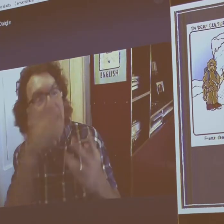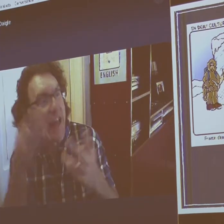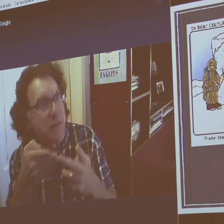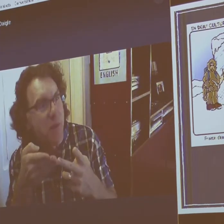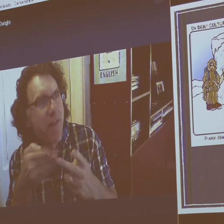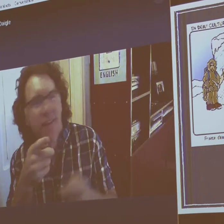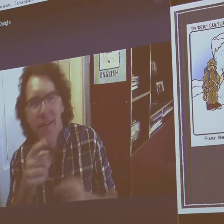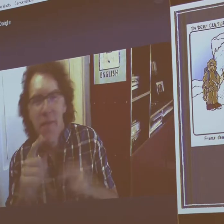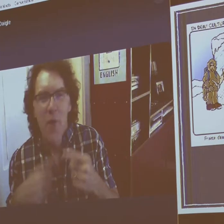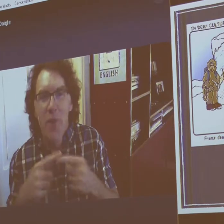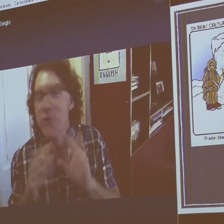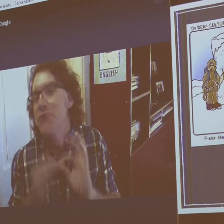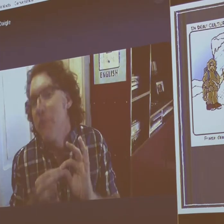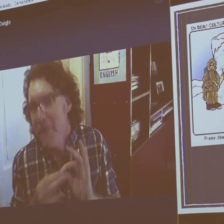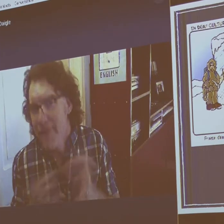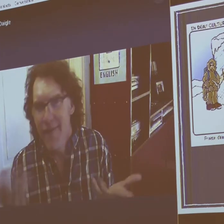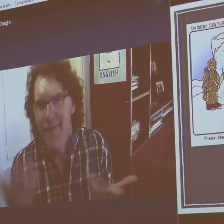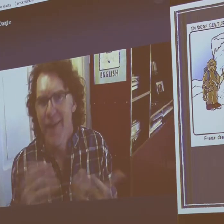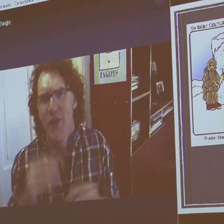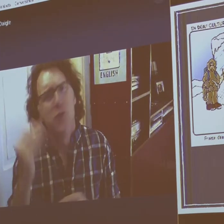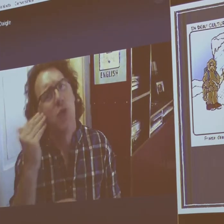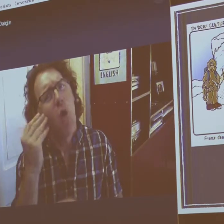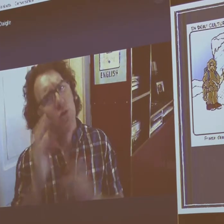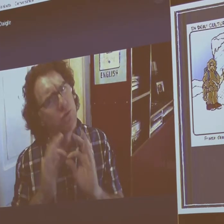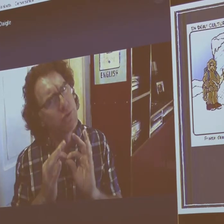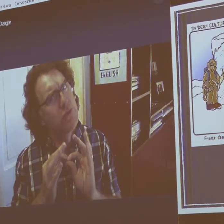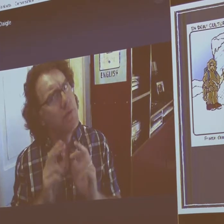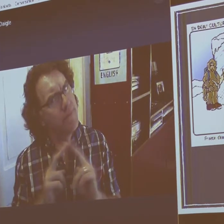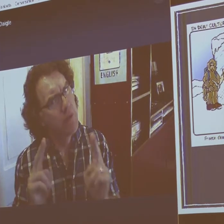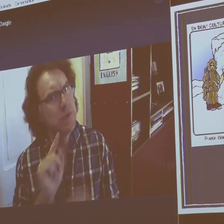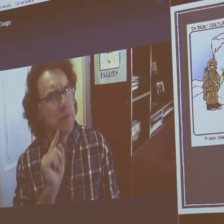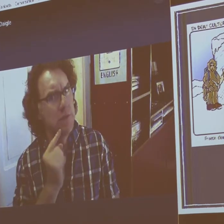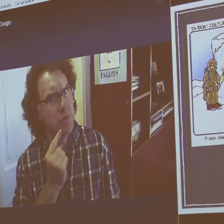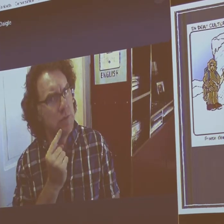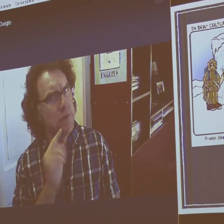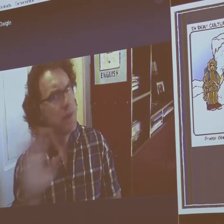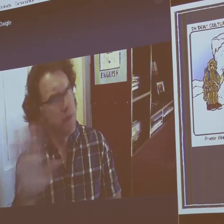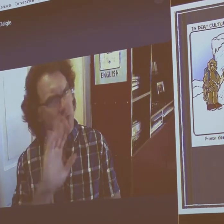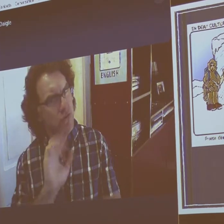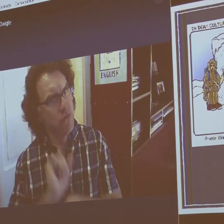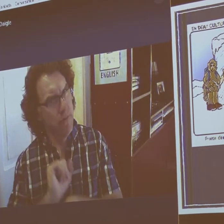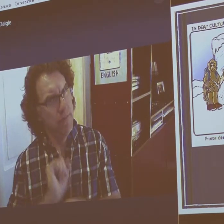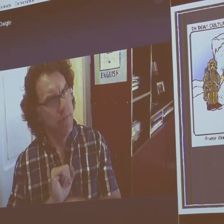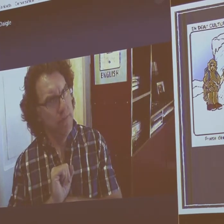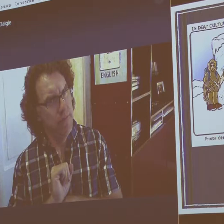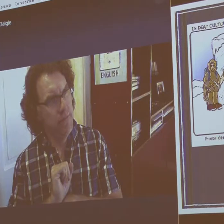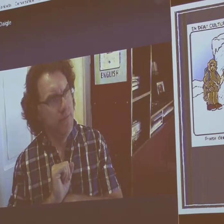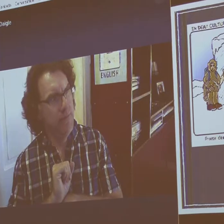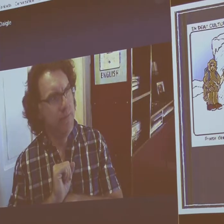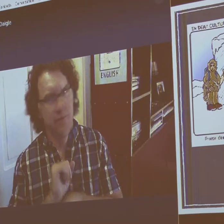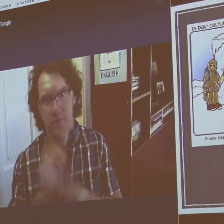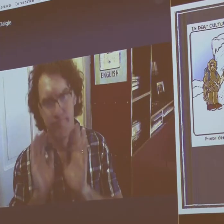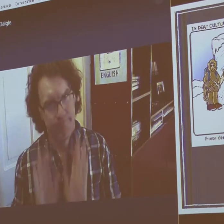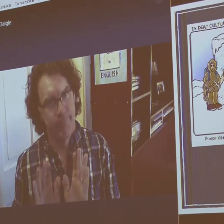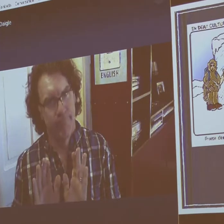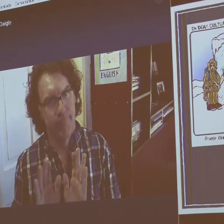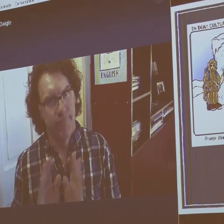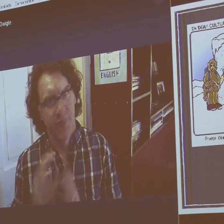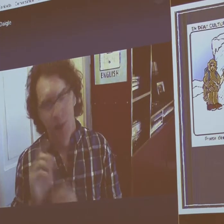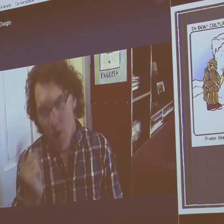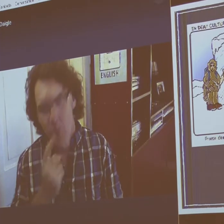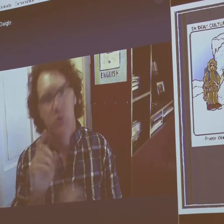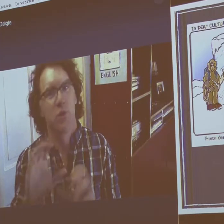And then the next comic strip is about interpreters. You know, interpreters are very serious. Their jobs are very